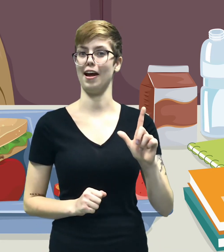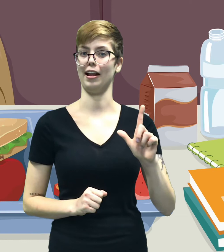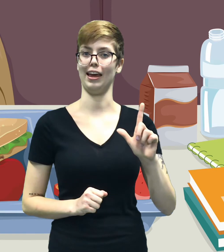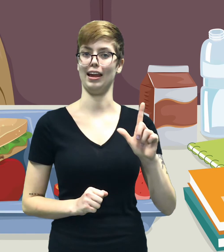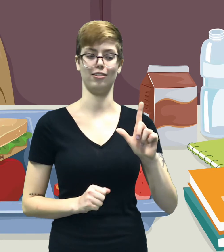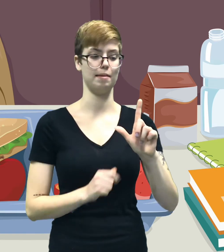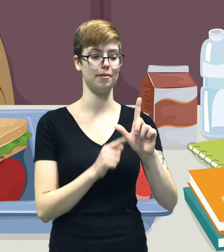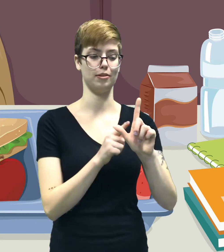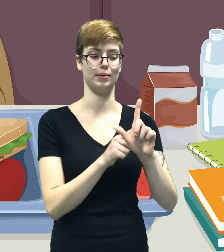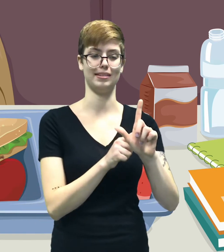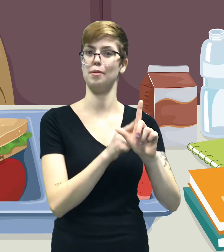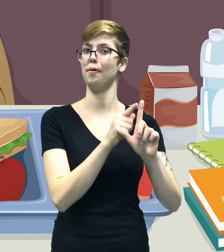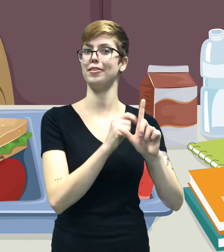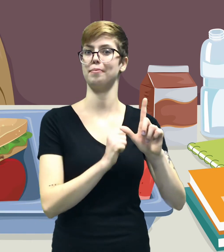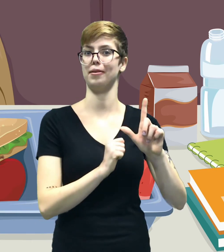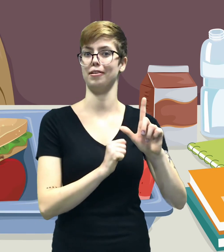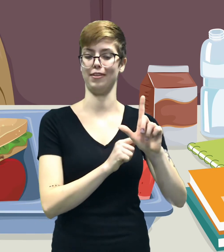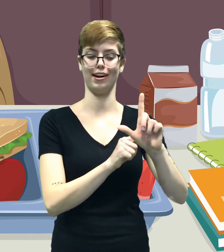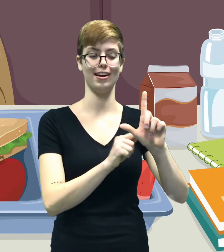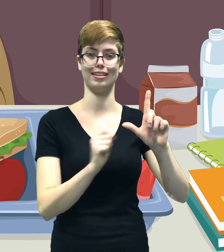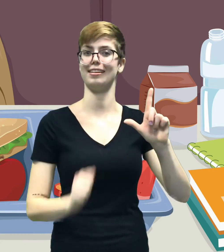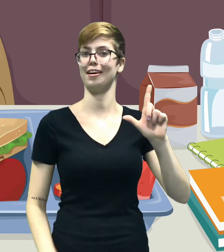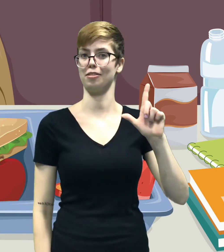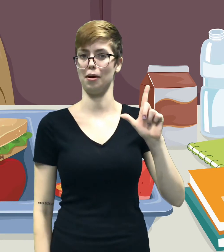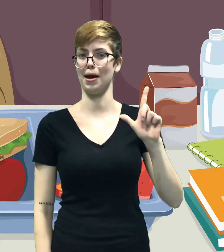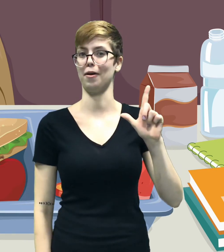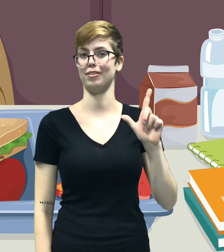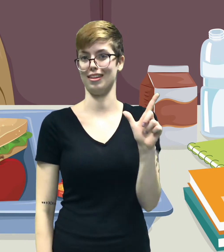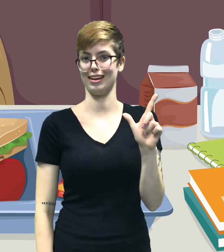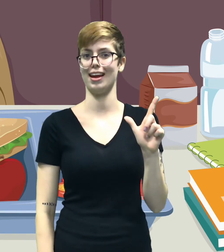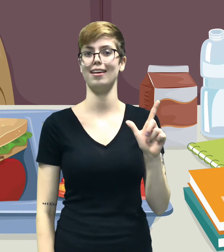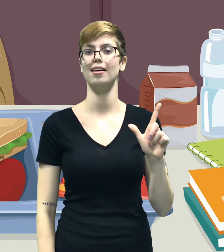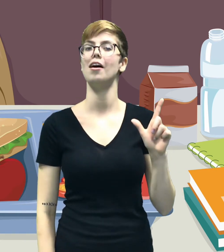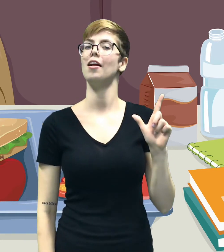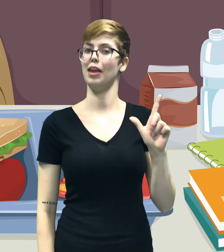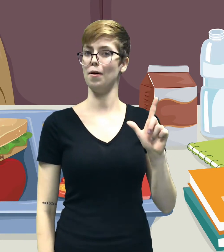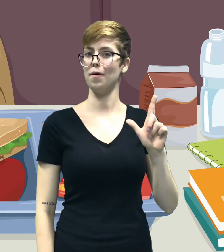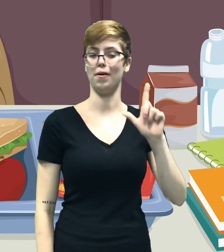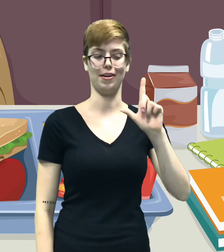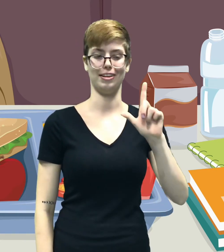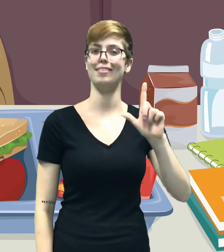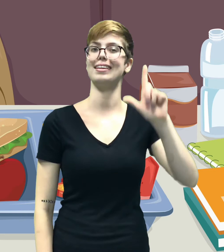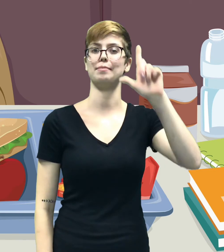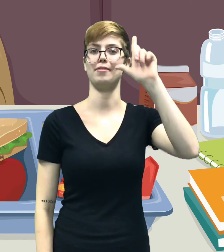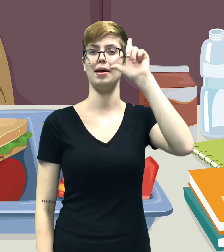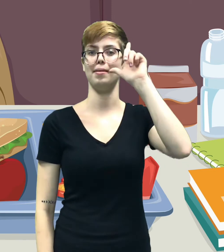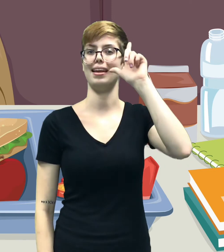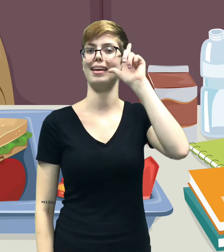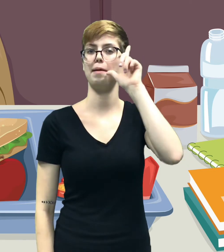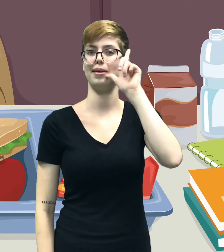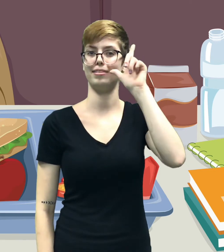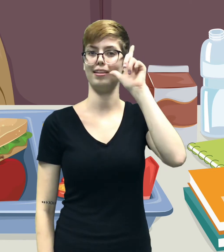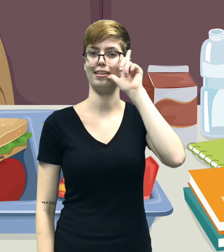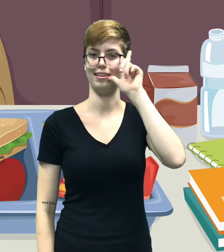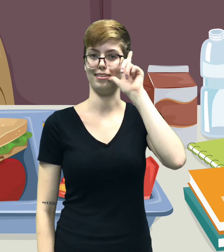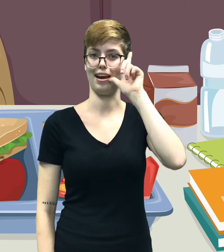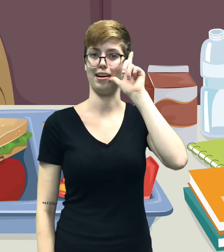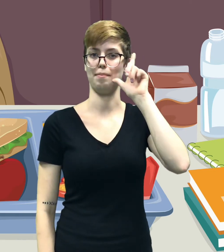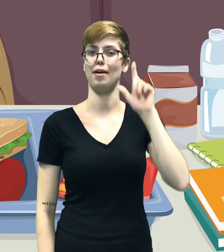L handshake, which means that you point your pointer finger and stick your thumb out to the side. Now all you have to do is move it up and tap it gently to the side of your mouth.